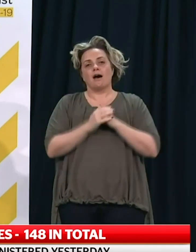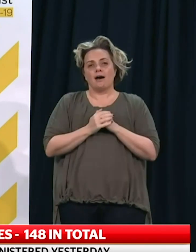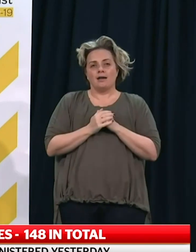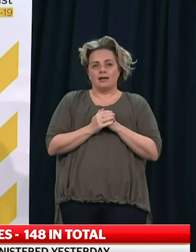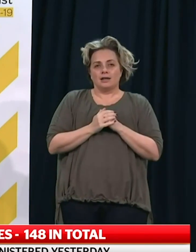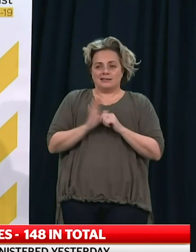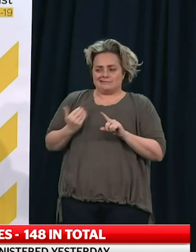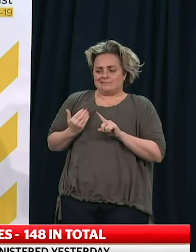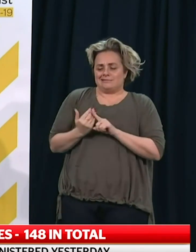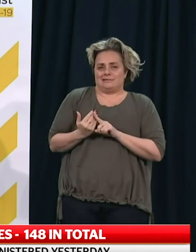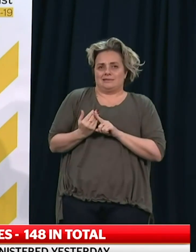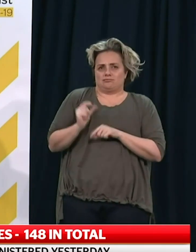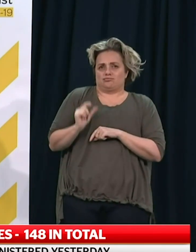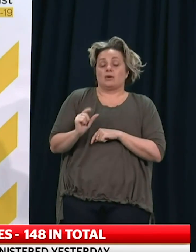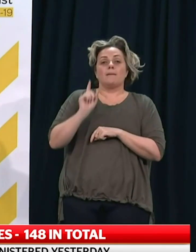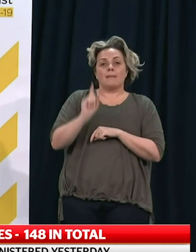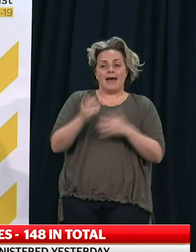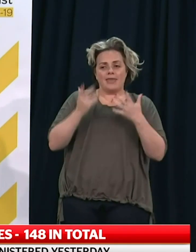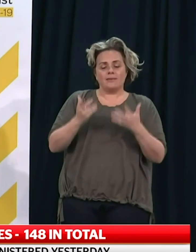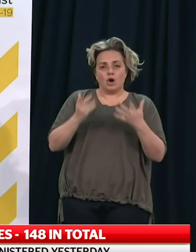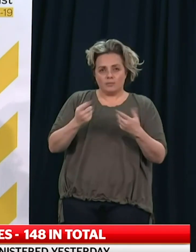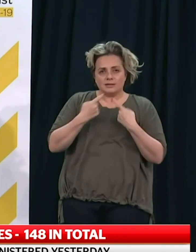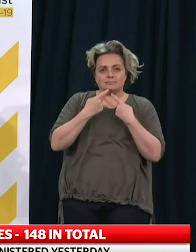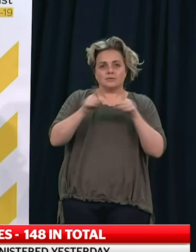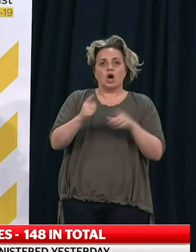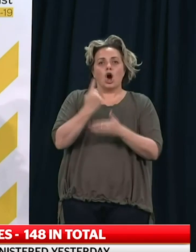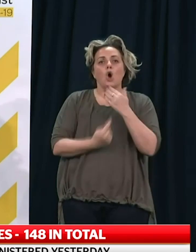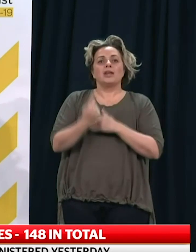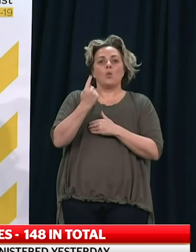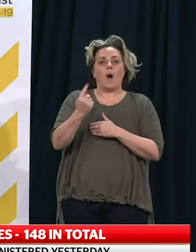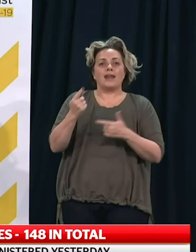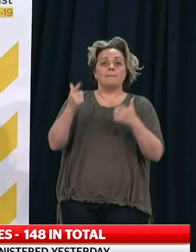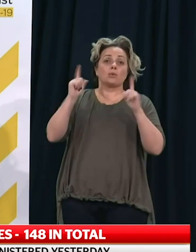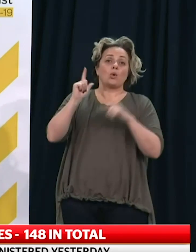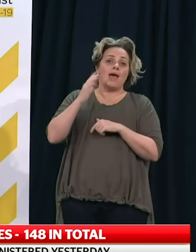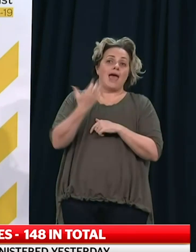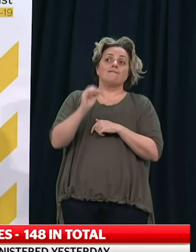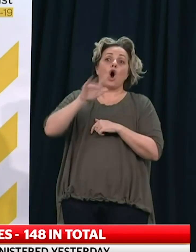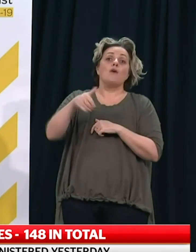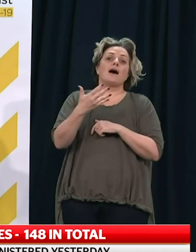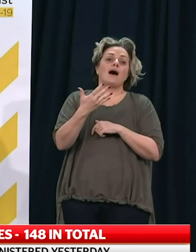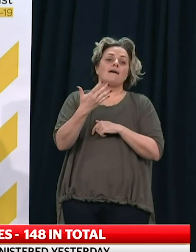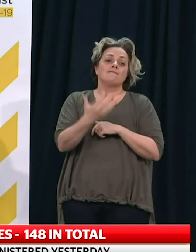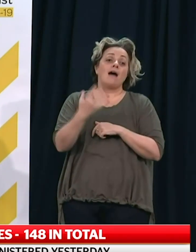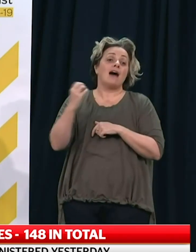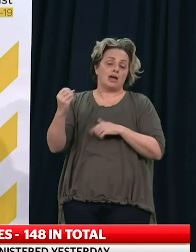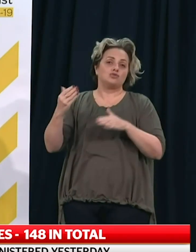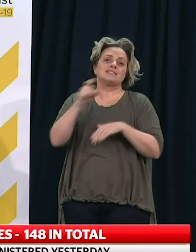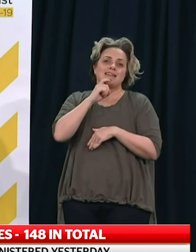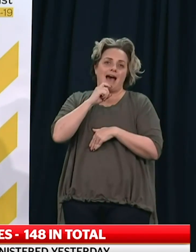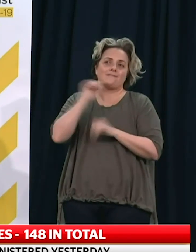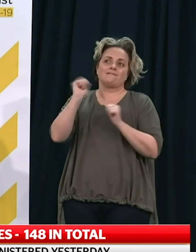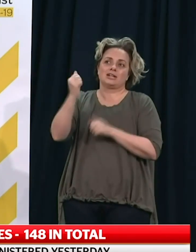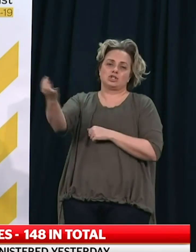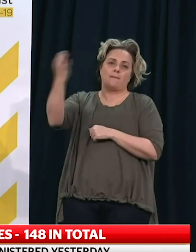days, I can say that at this point we only have one employer with over 500 workers who has applied for the